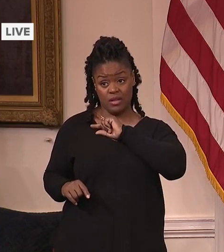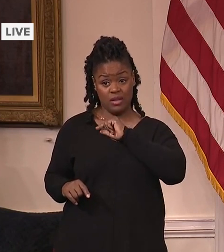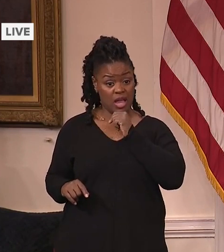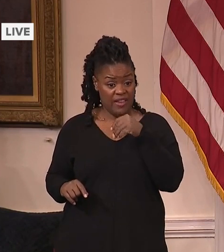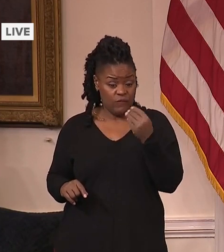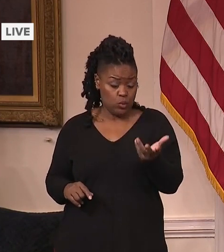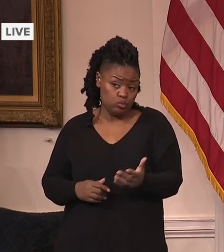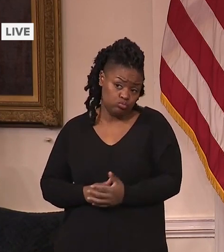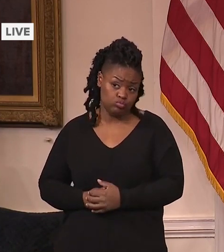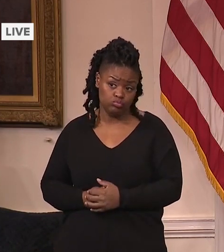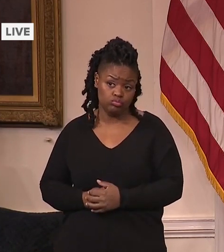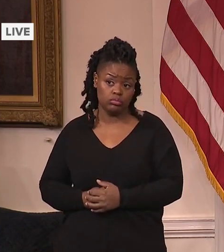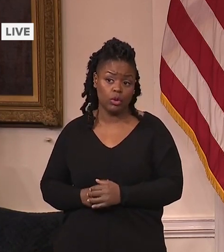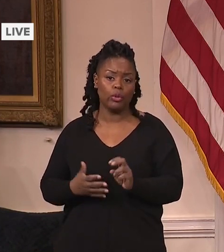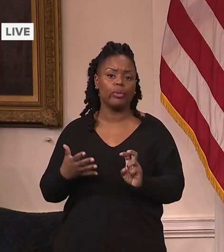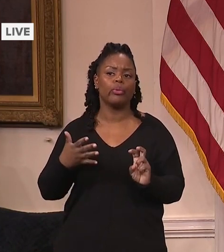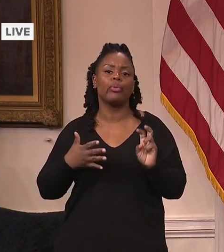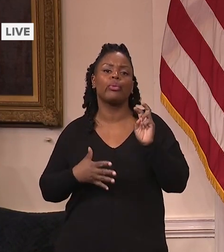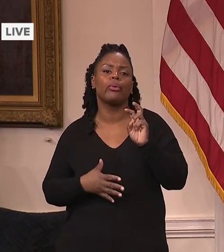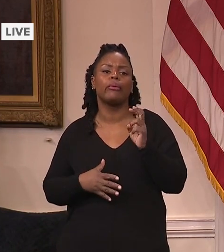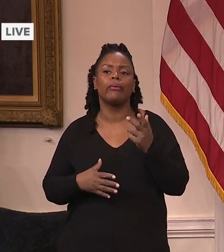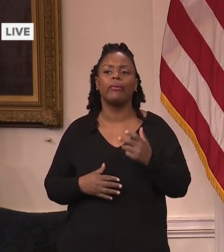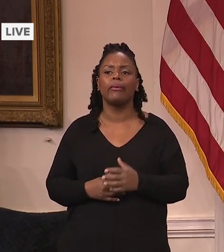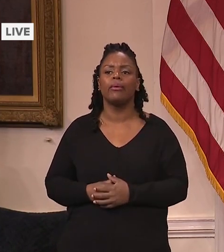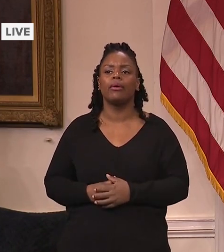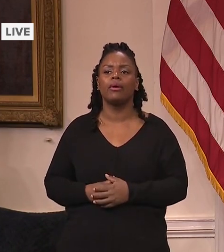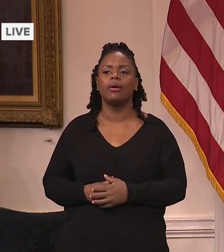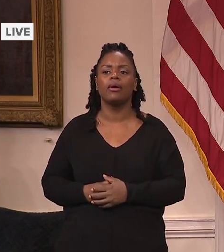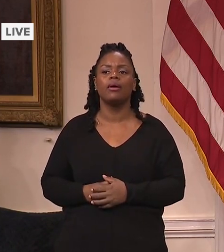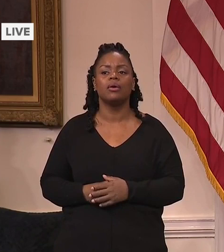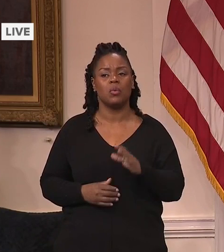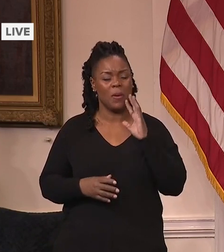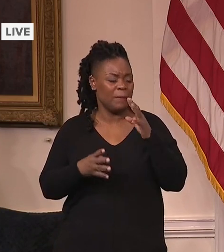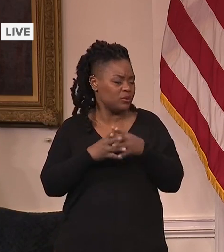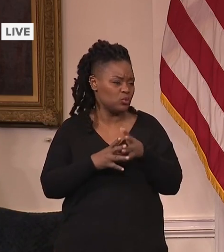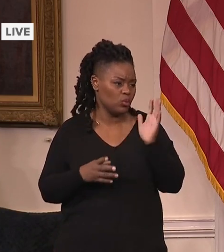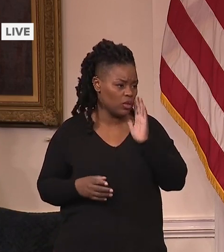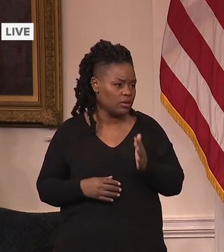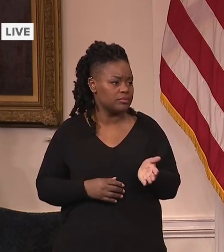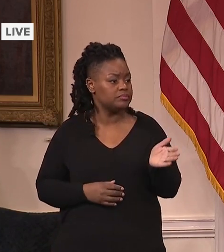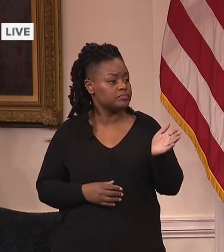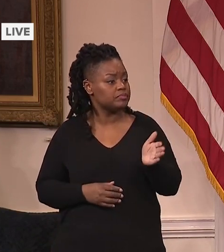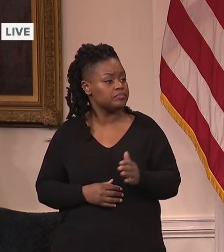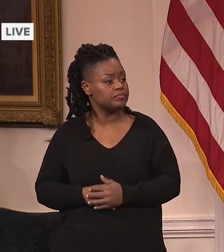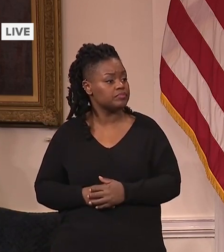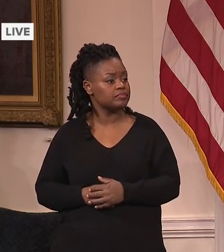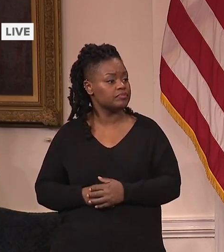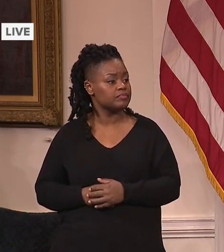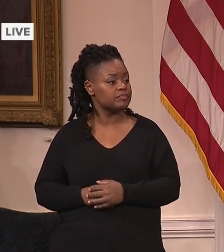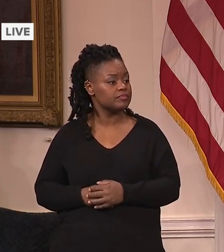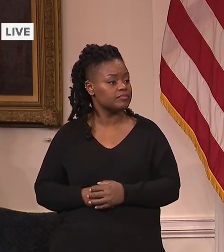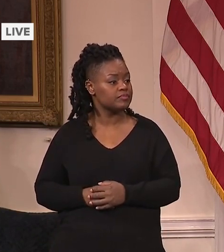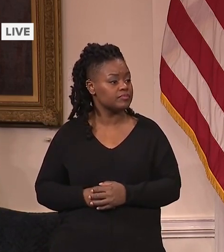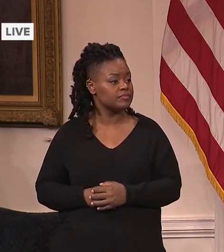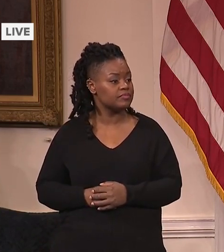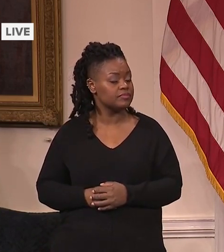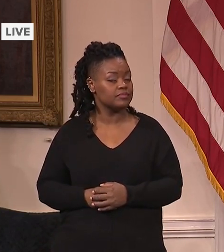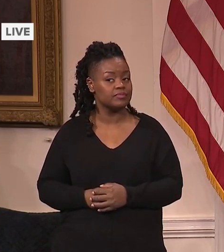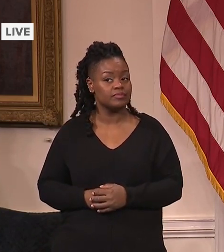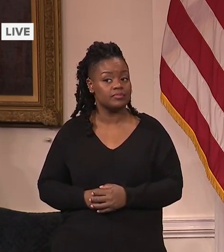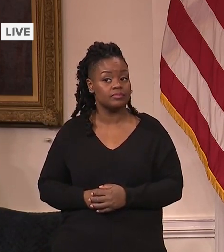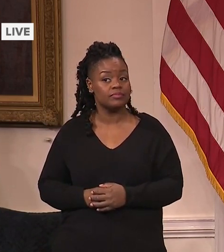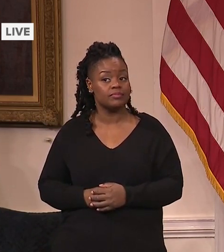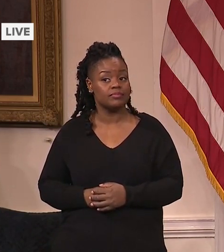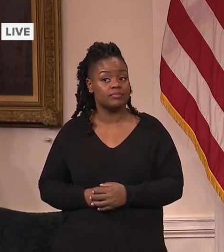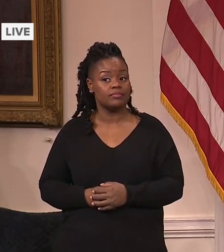not slow it down for everybody else. Governor, Dr Brouchy told us last week that in the process here that no one is to blame for